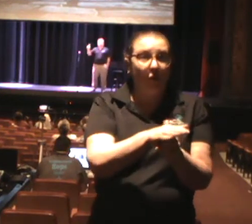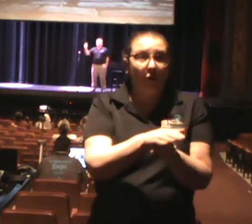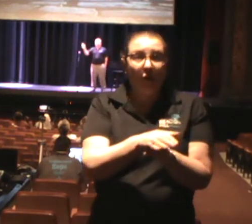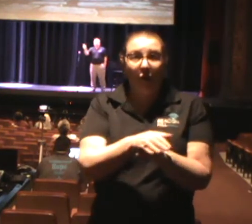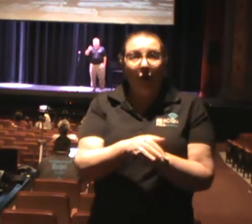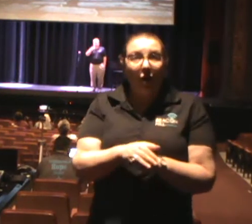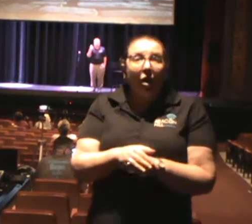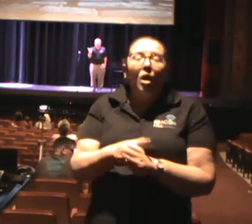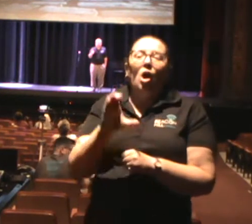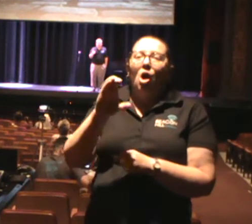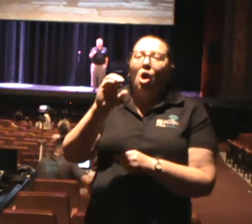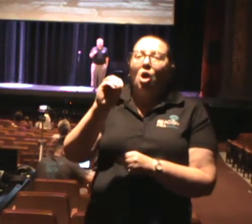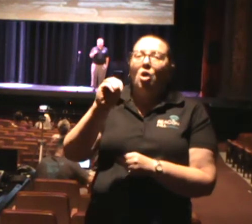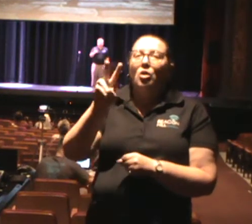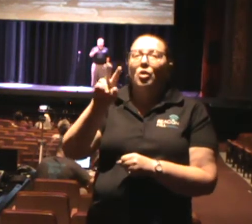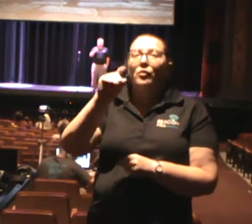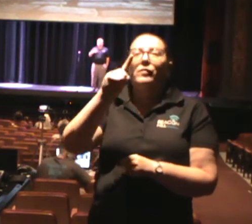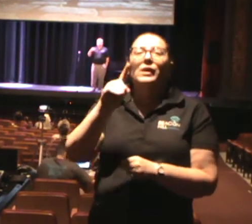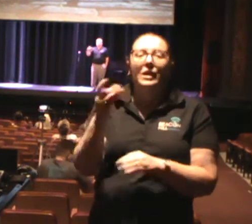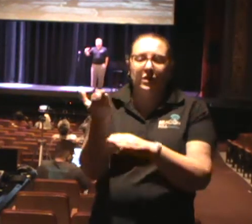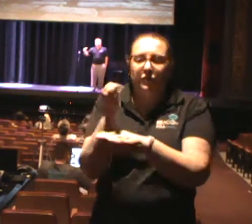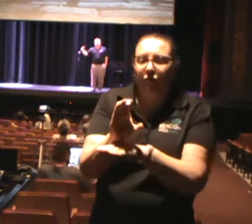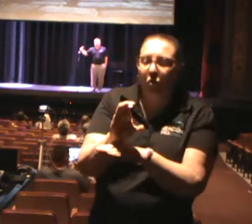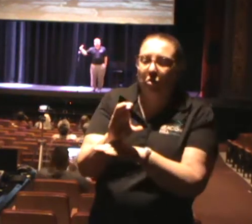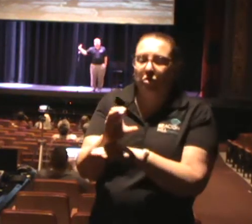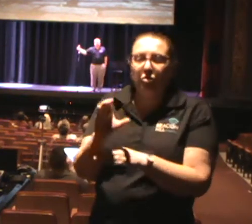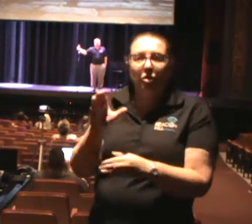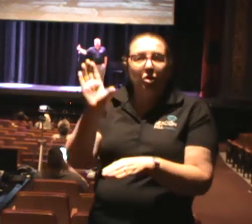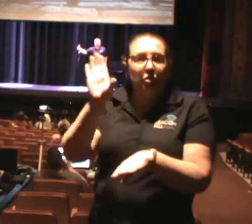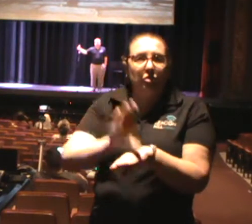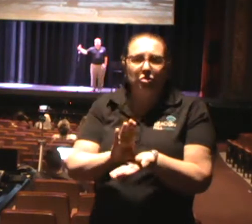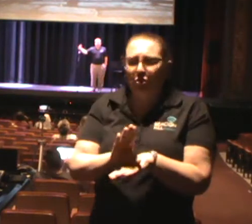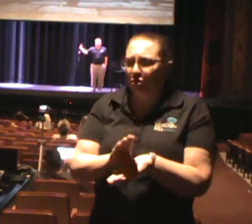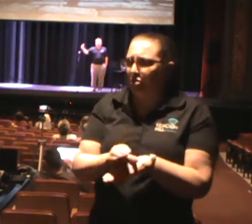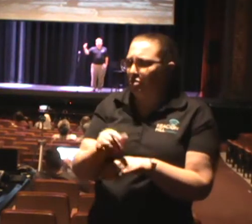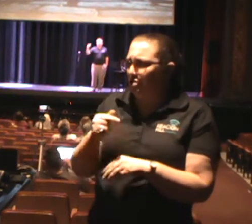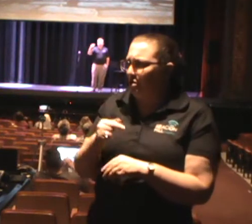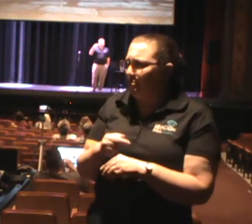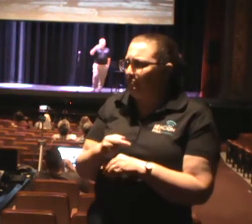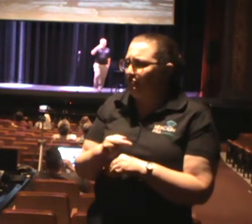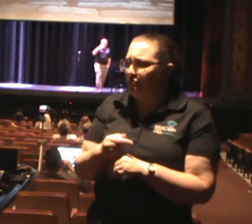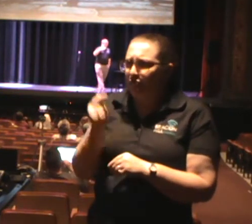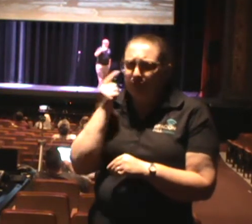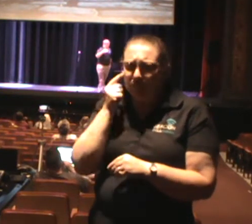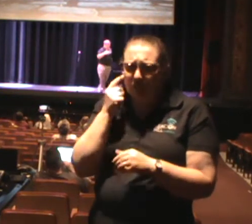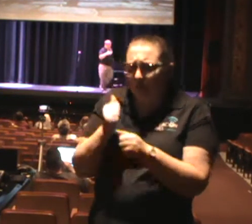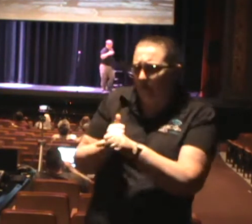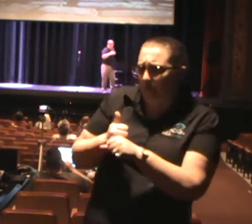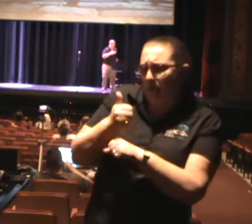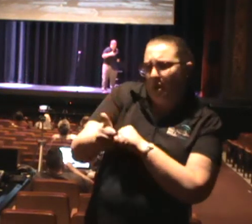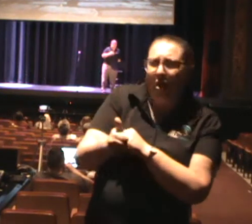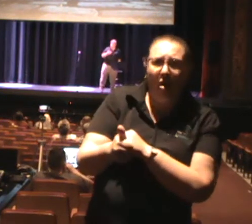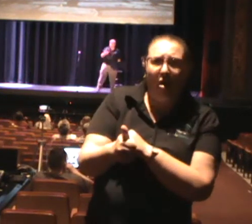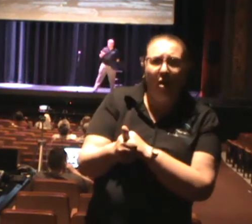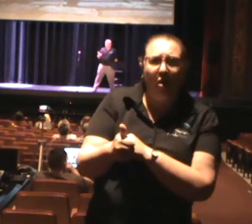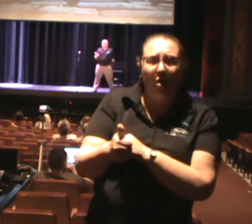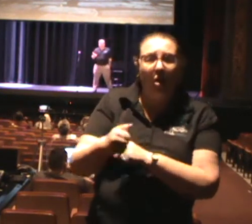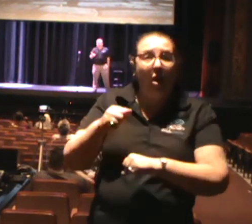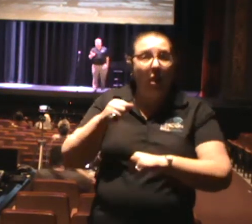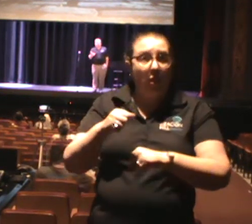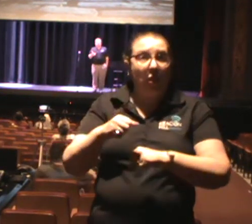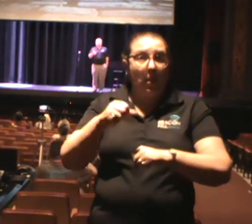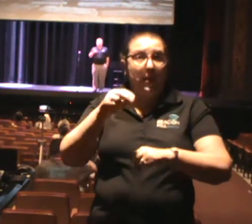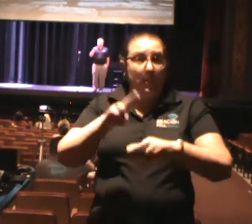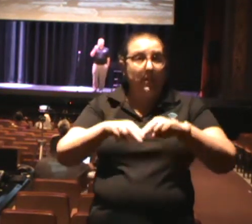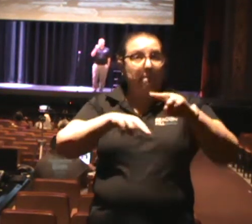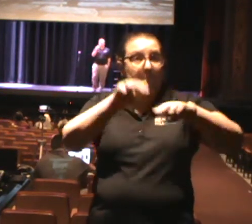think outside of the church walls. Our church has always been that kind of way. But, see, instead of sitting there and being depressed about what is